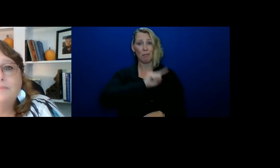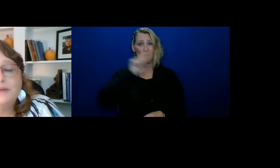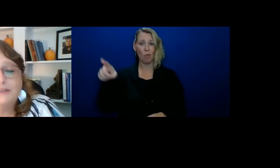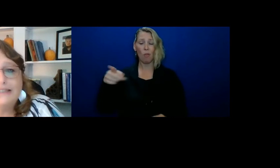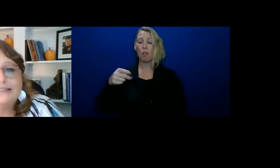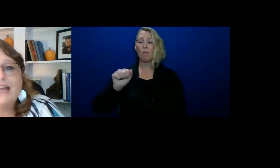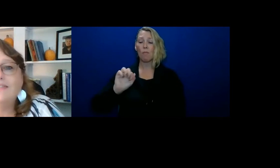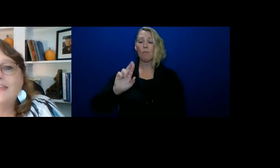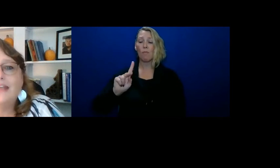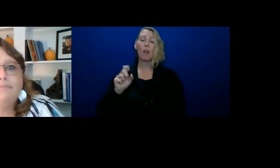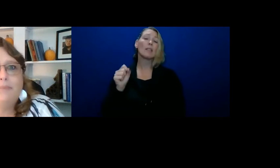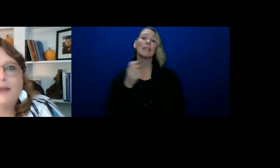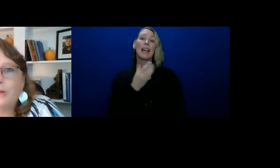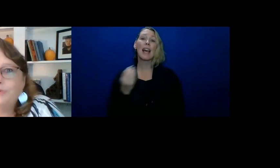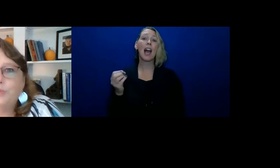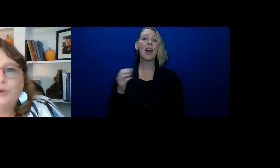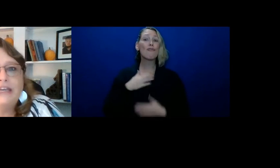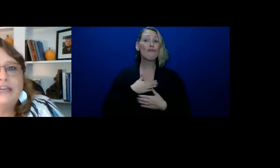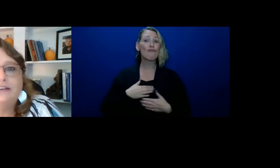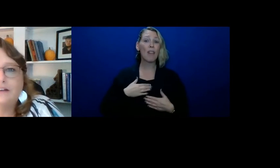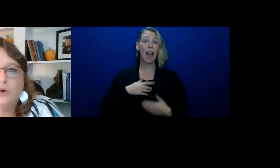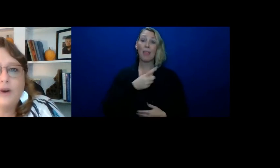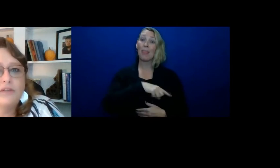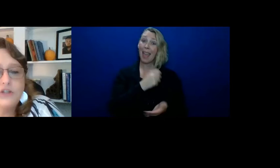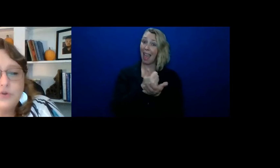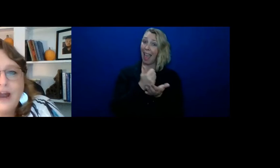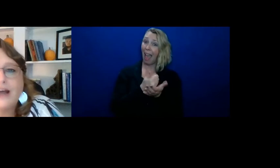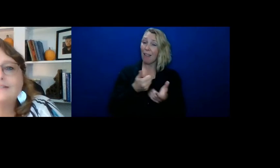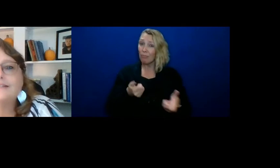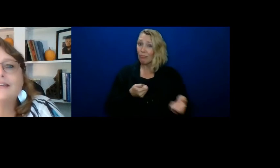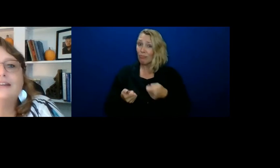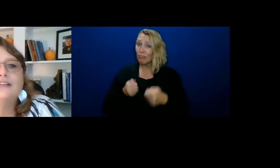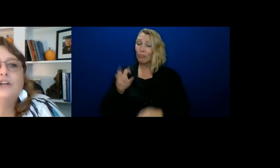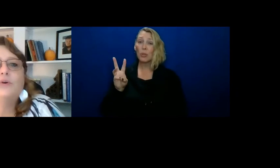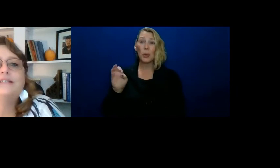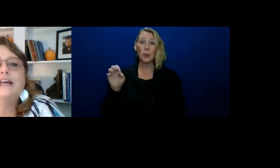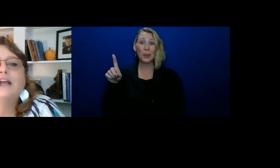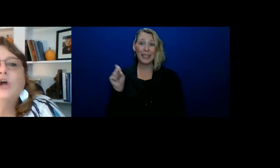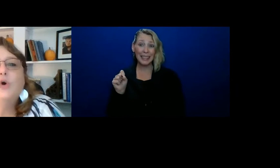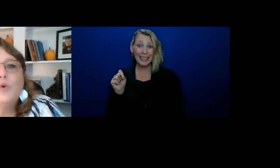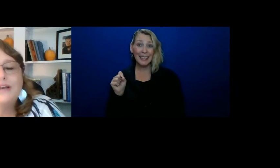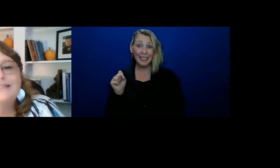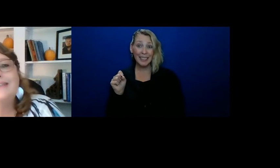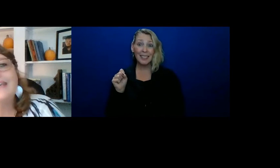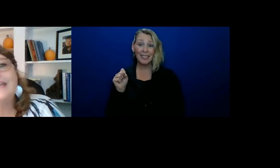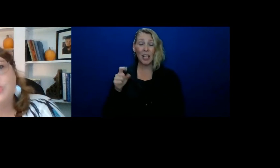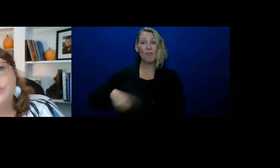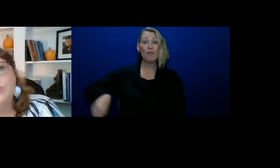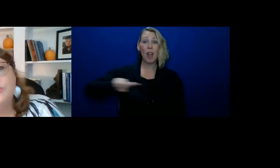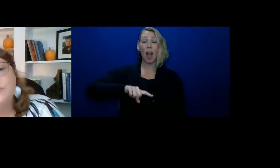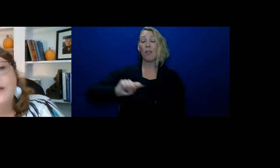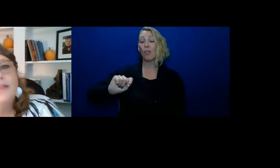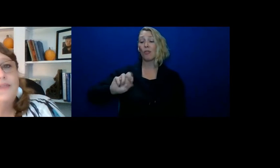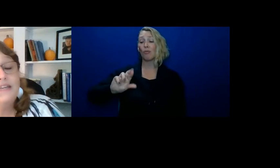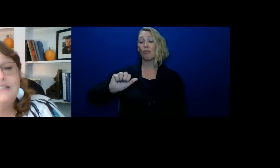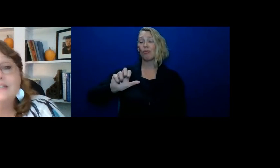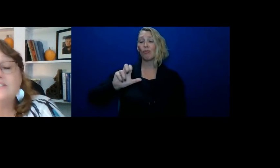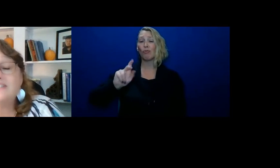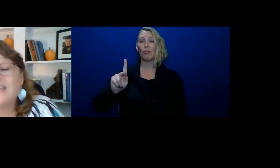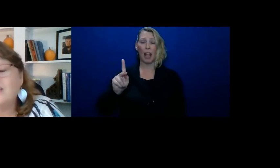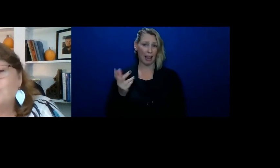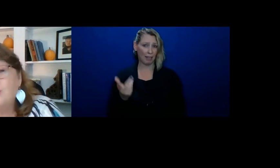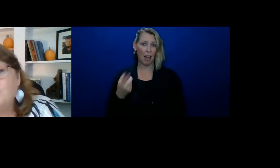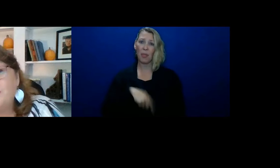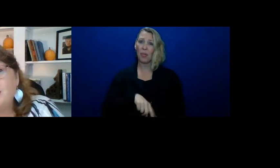buildings and they helped weed around the tracks. They, you know, it's like, what is it they could do? They